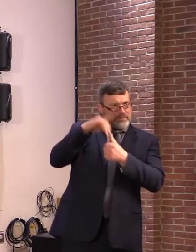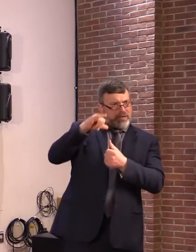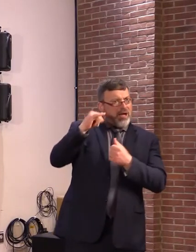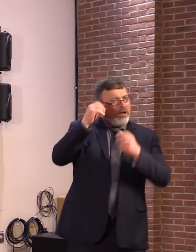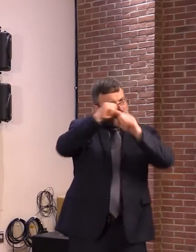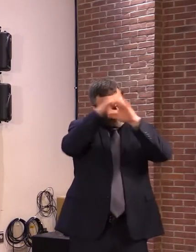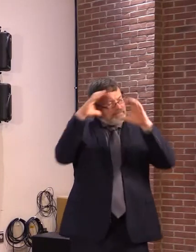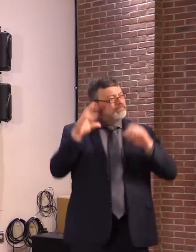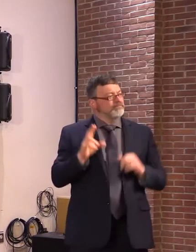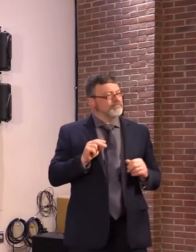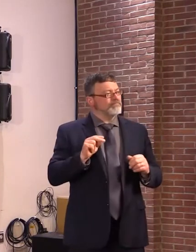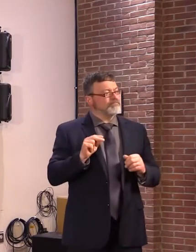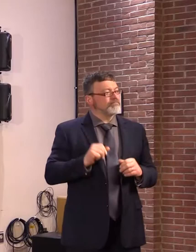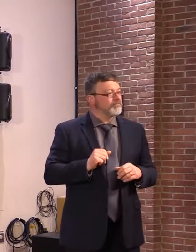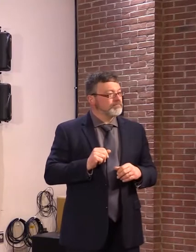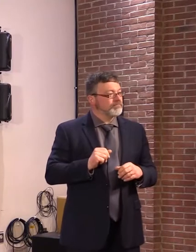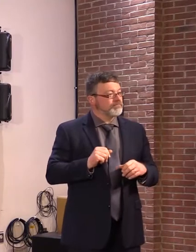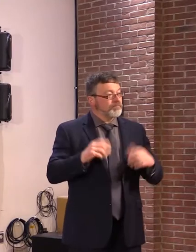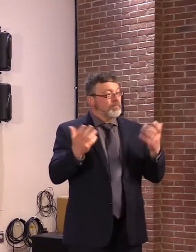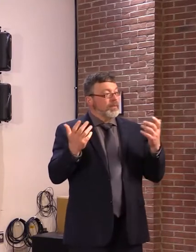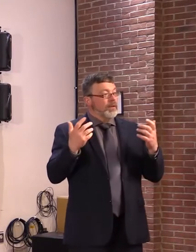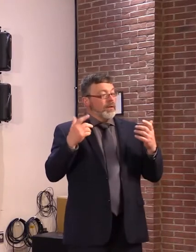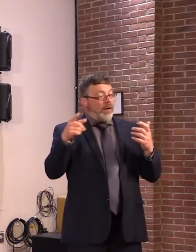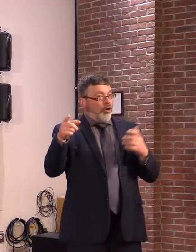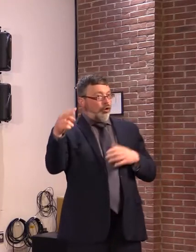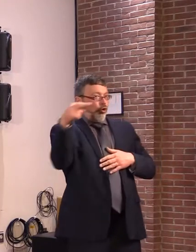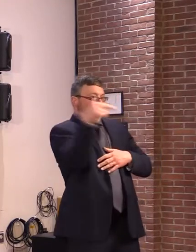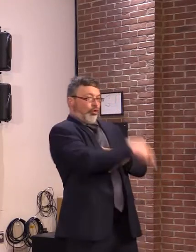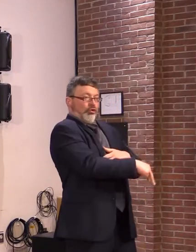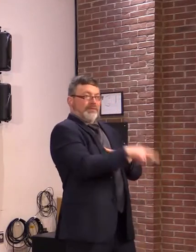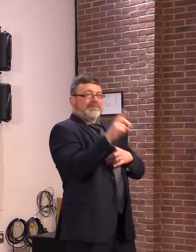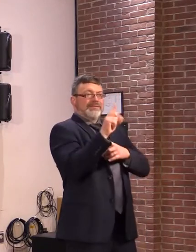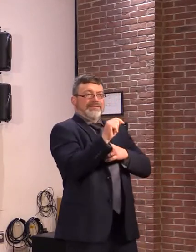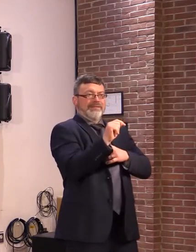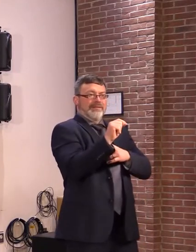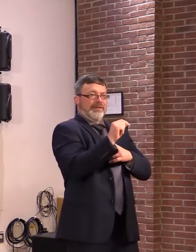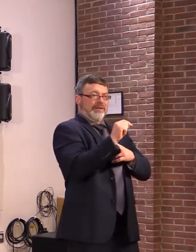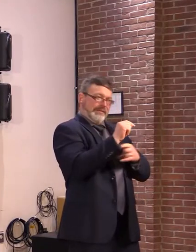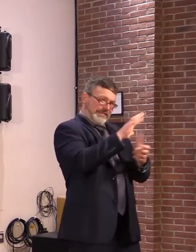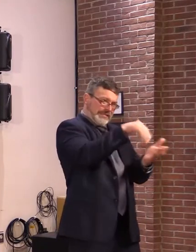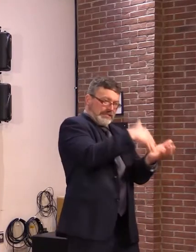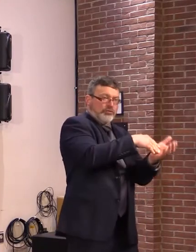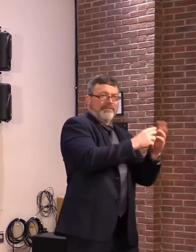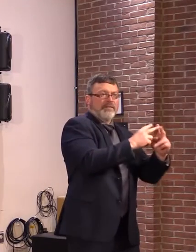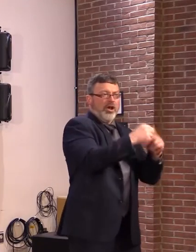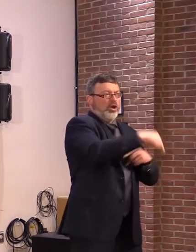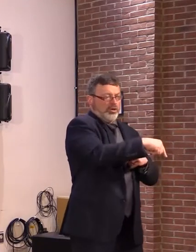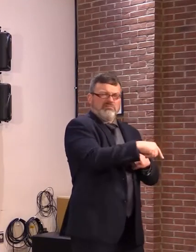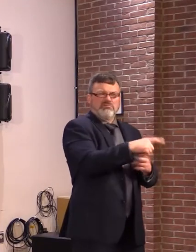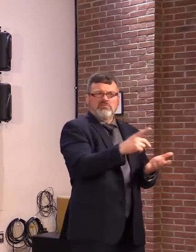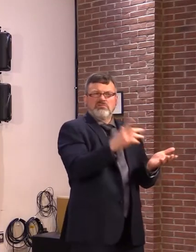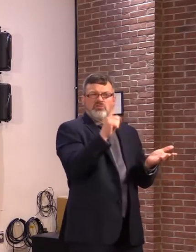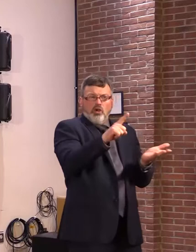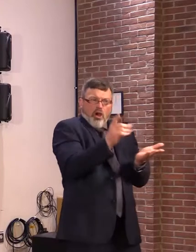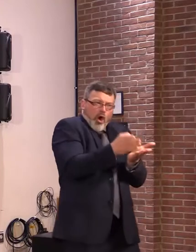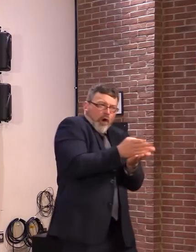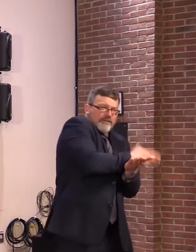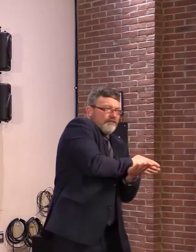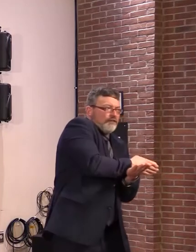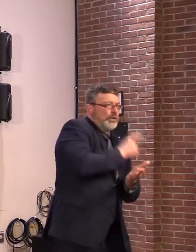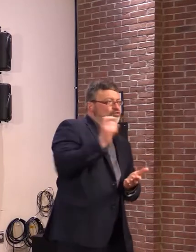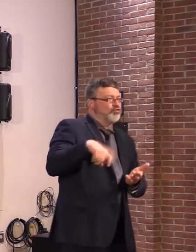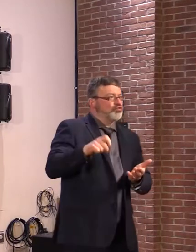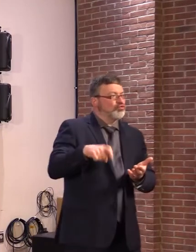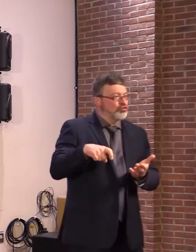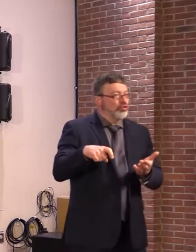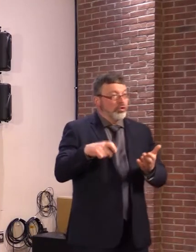designated downtowns from Act 250 to allow for more housing to occur in places where we want it to occur. There's a